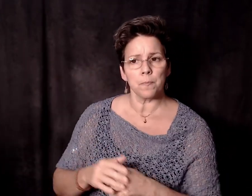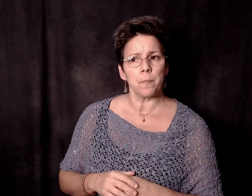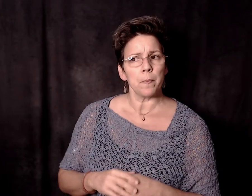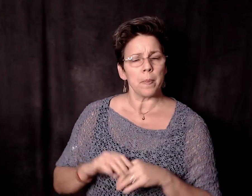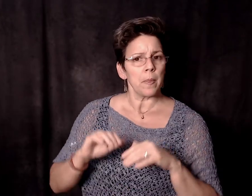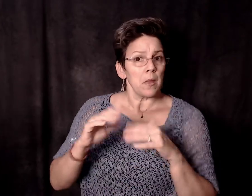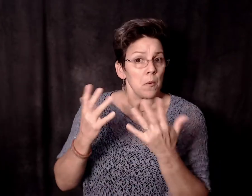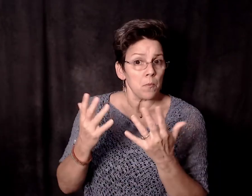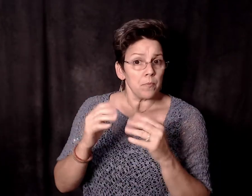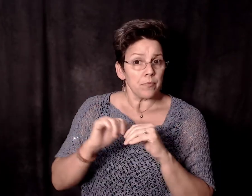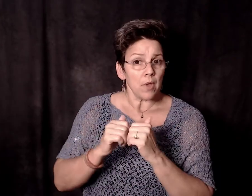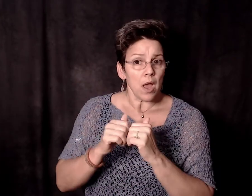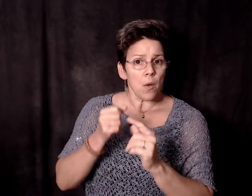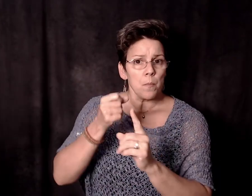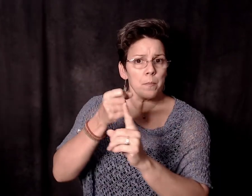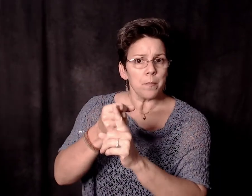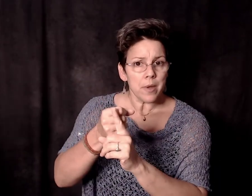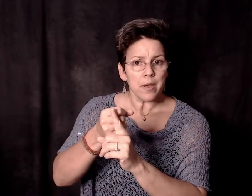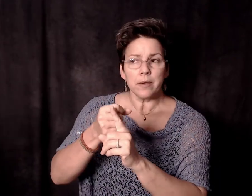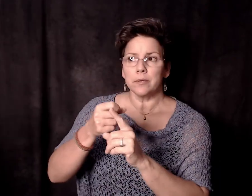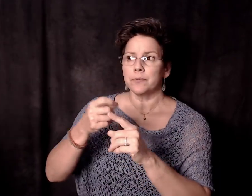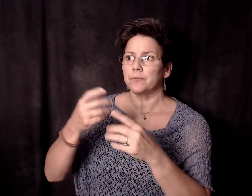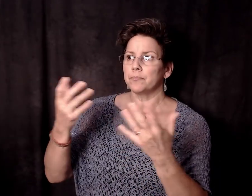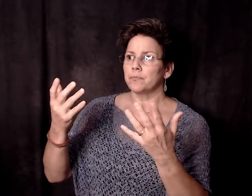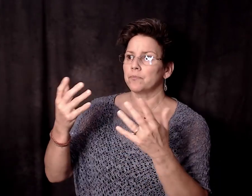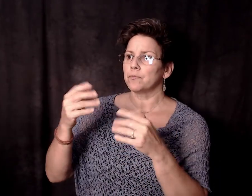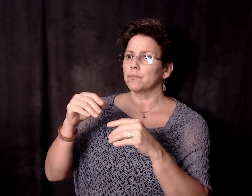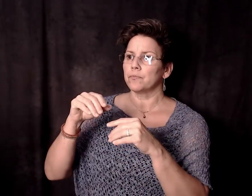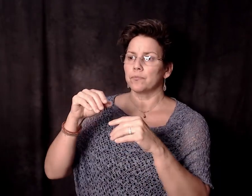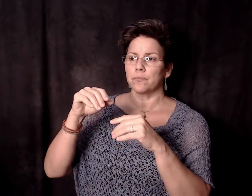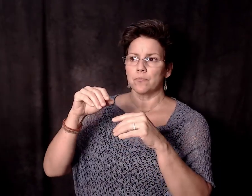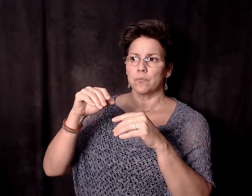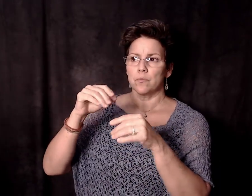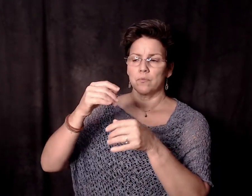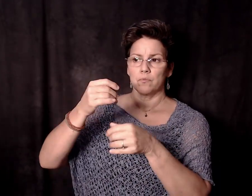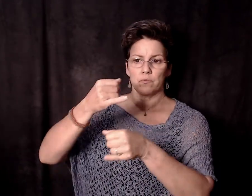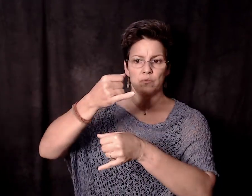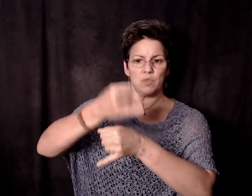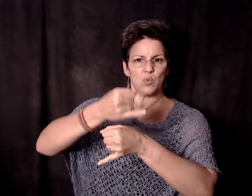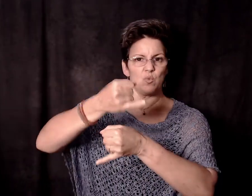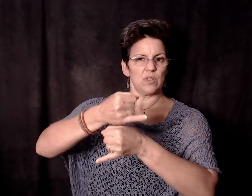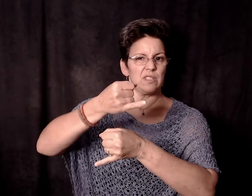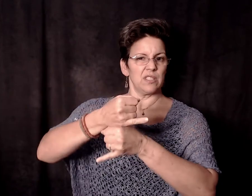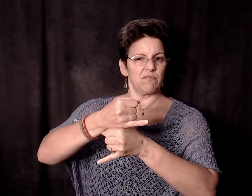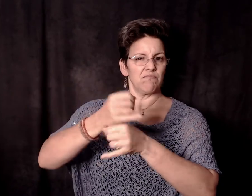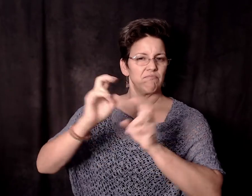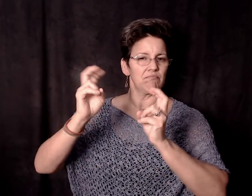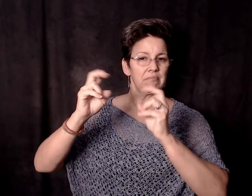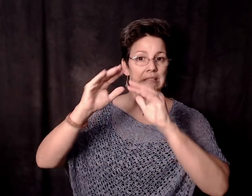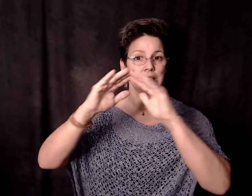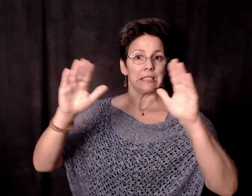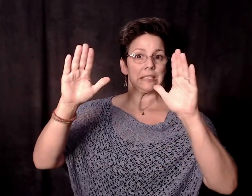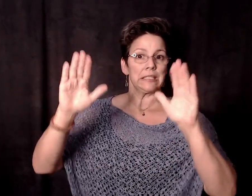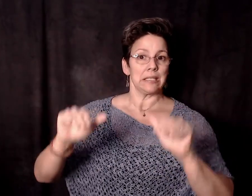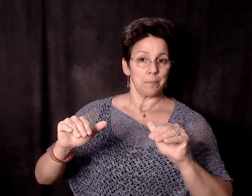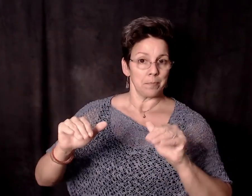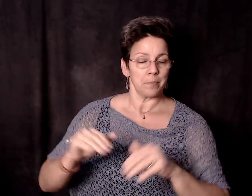I kind of have to say we're a barrel because a driving under suspension carries a mandatory 90 days. What we'll do is we will cling to AB